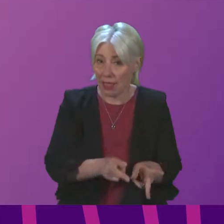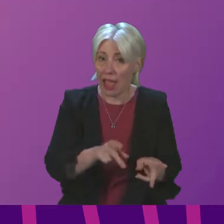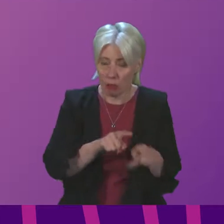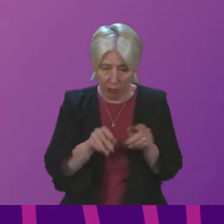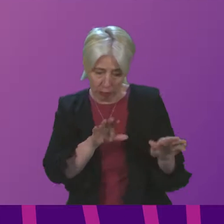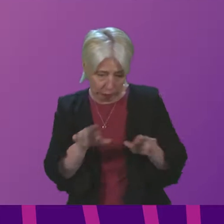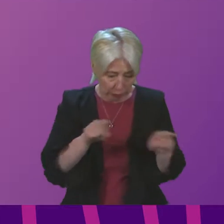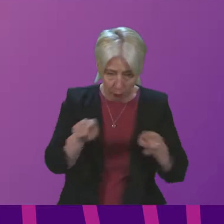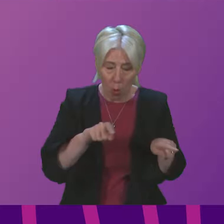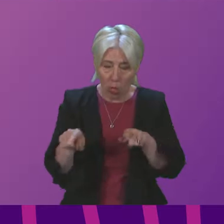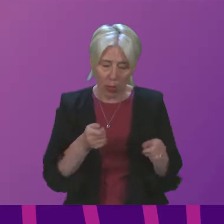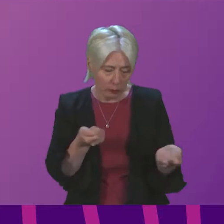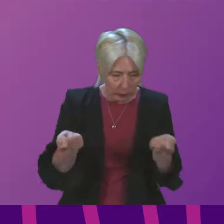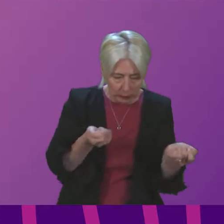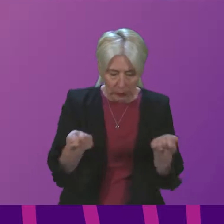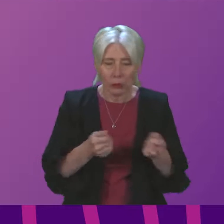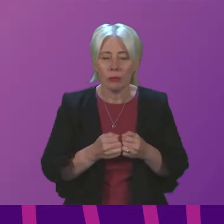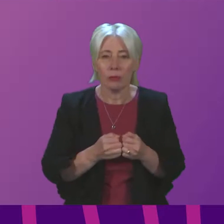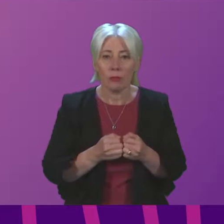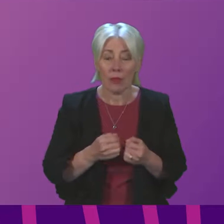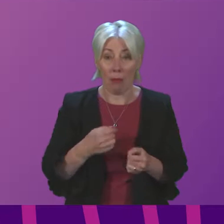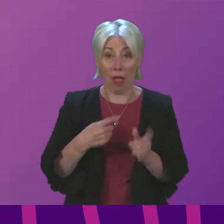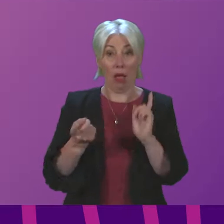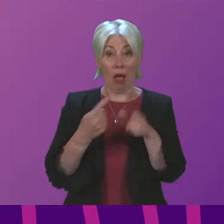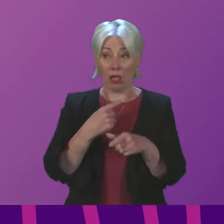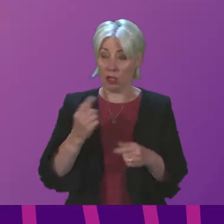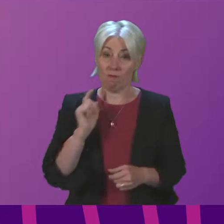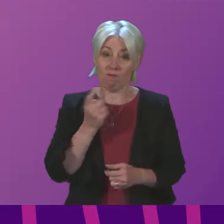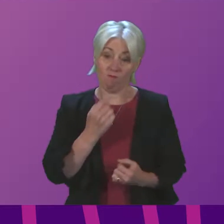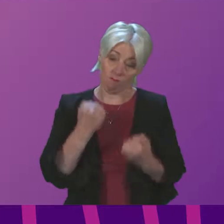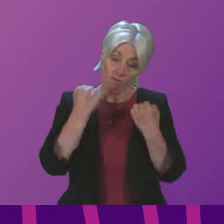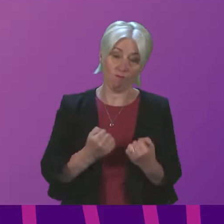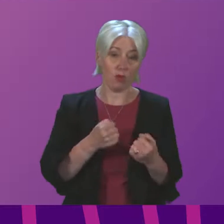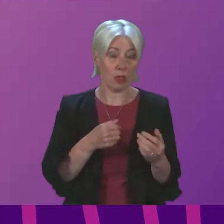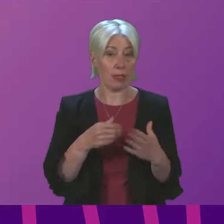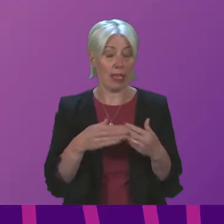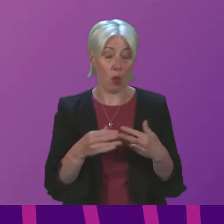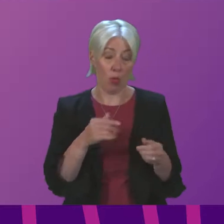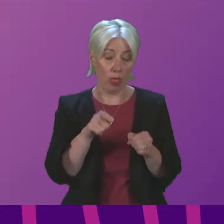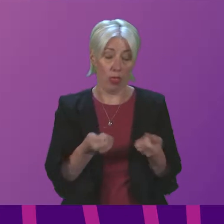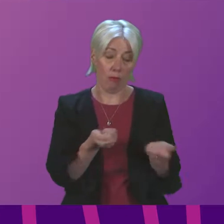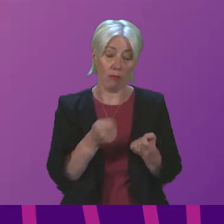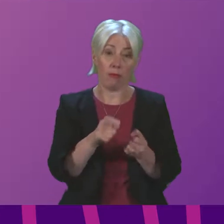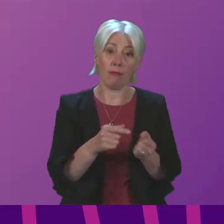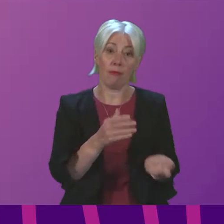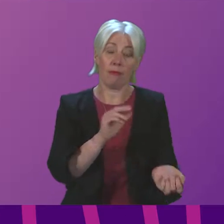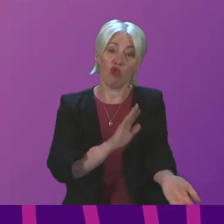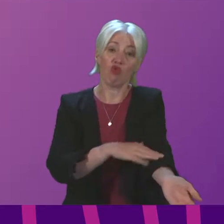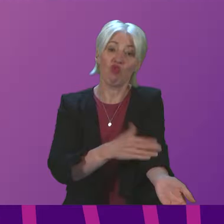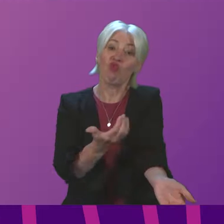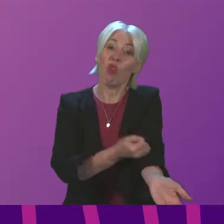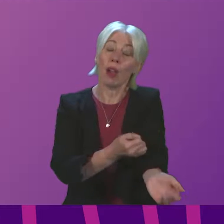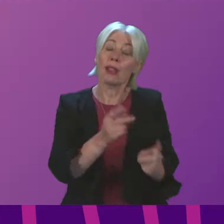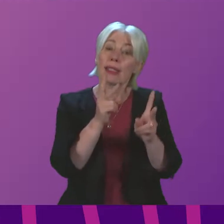answer, that determination to tackle drug-related deaths is backed, of course, by £250 million